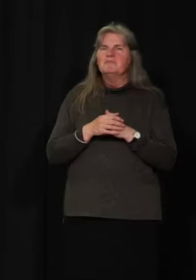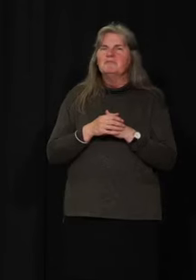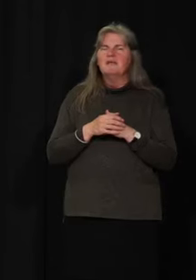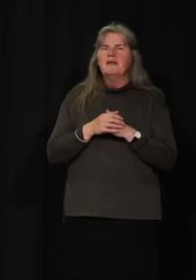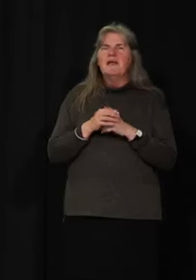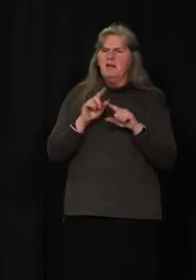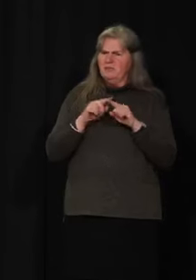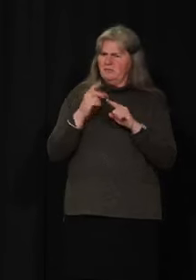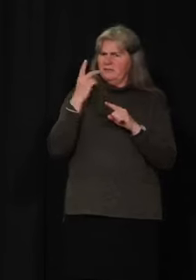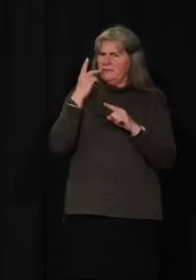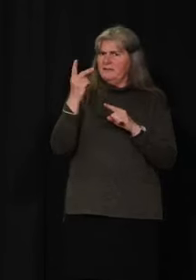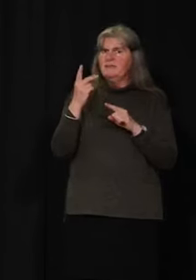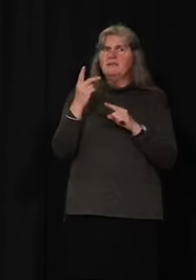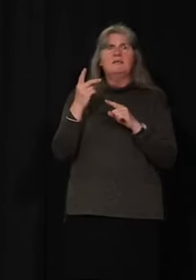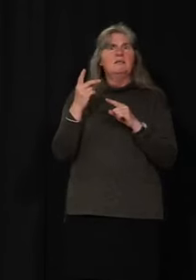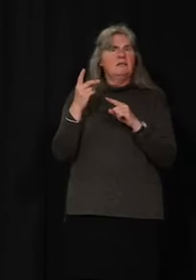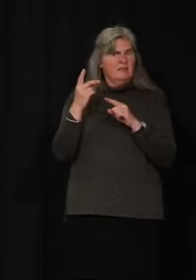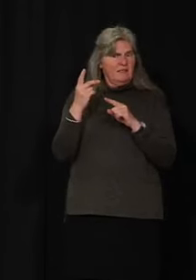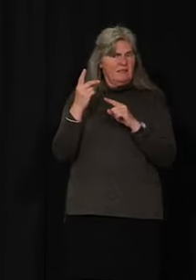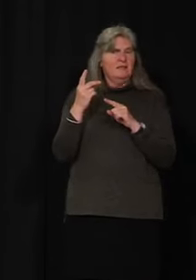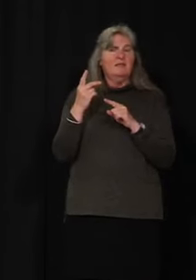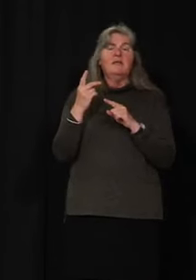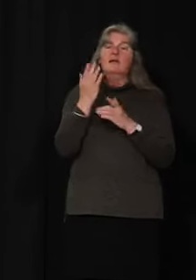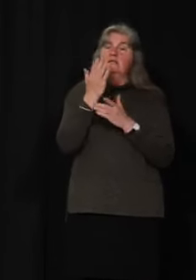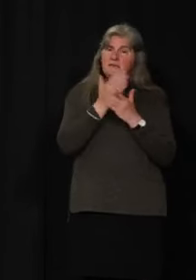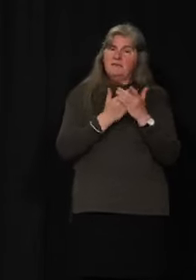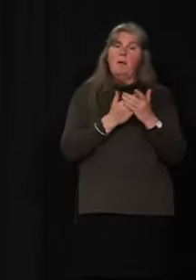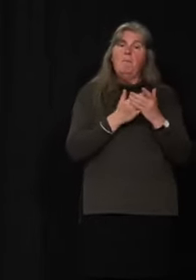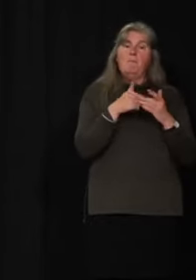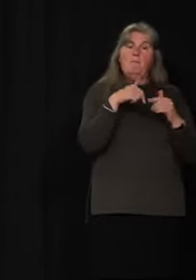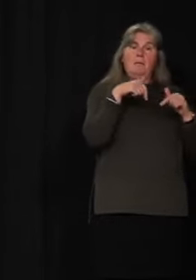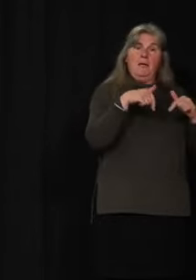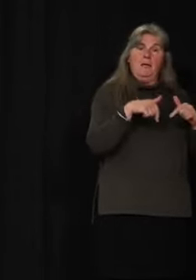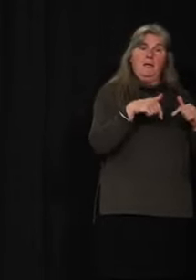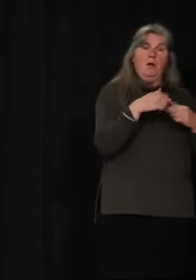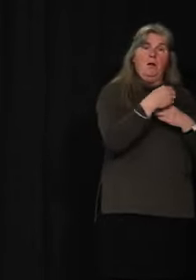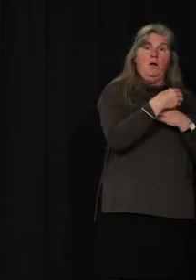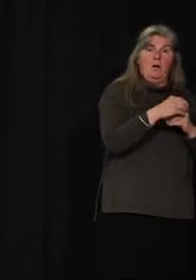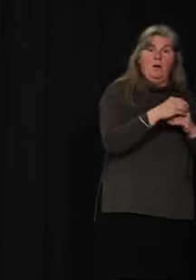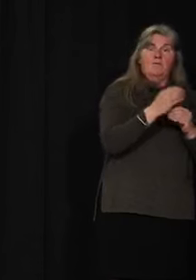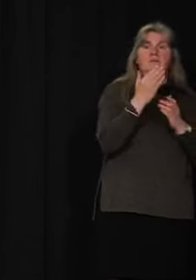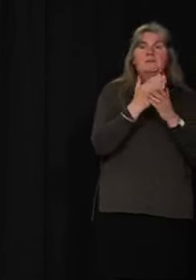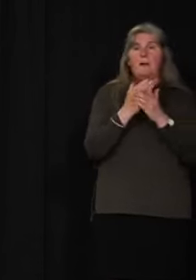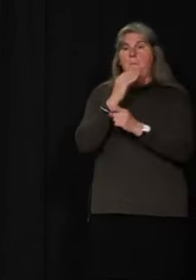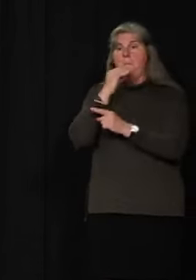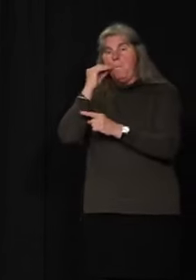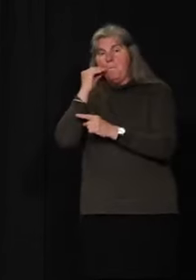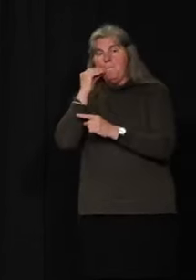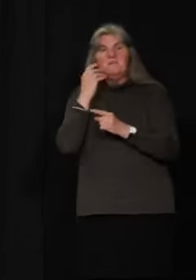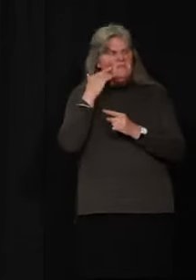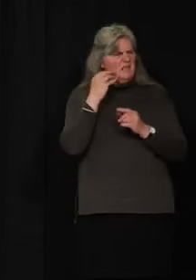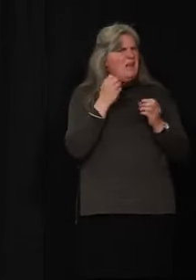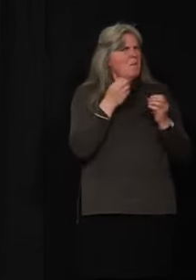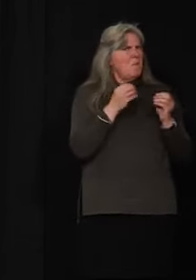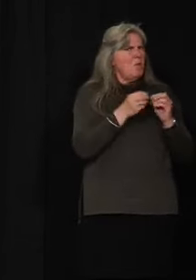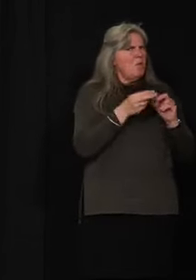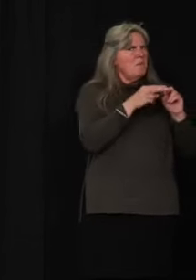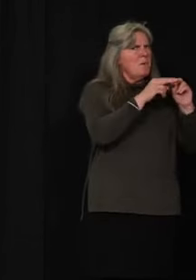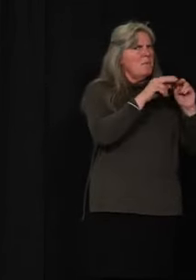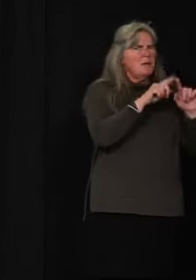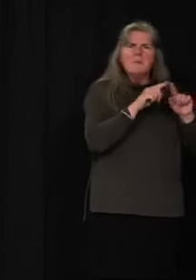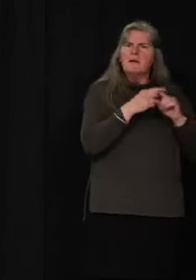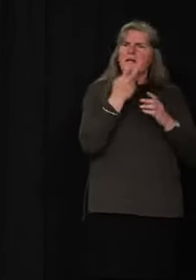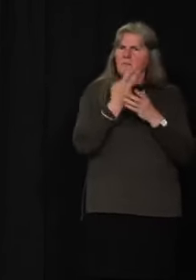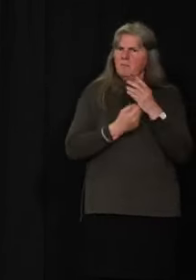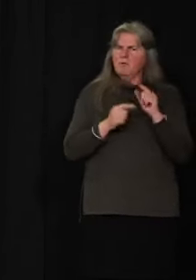on a weekly basis doing more work from the offices here and less from home but they do have the availability and ability to do both.